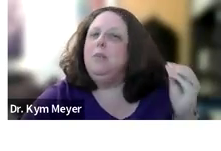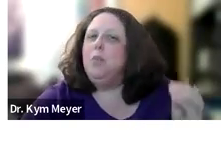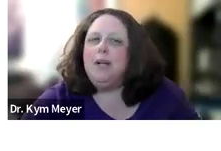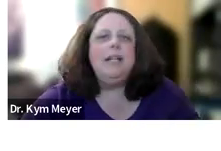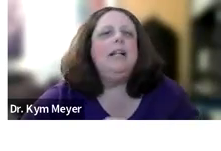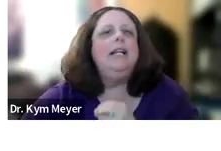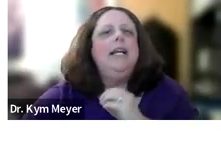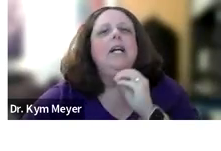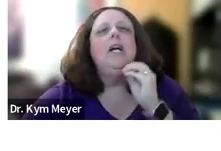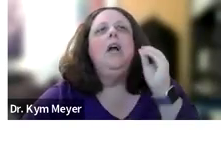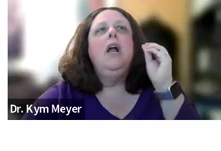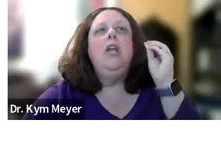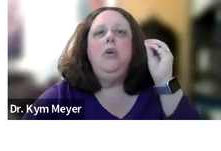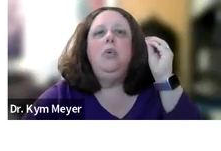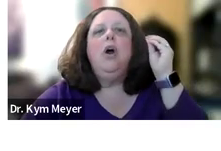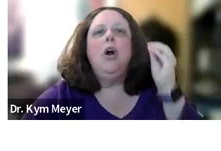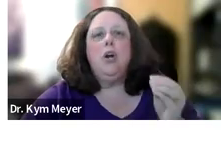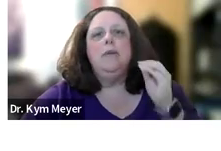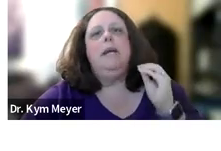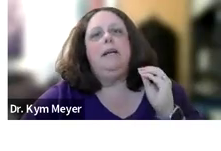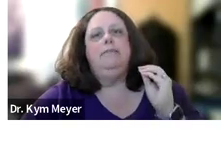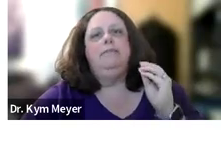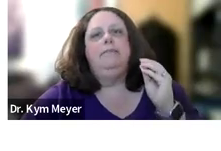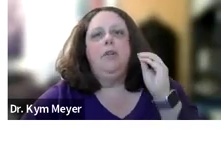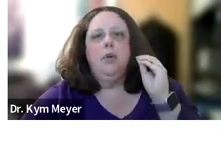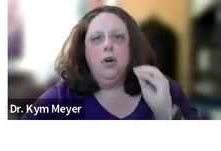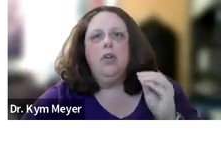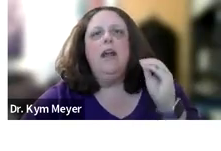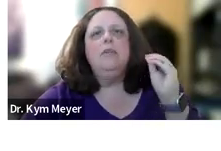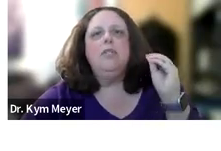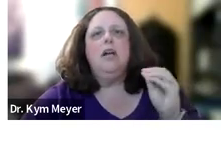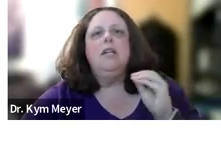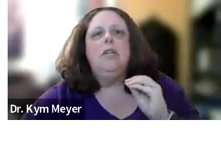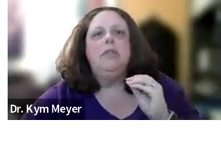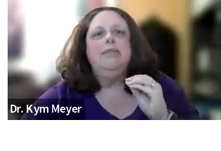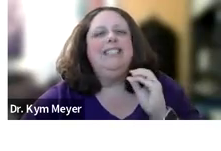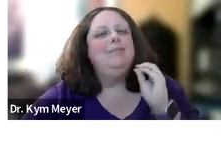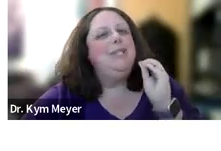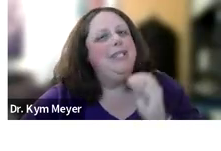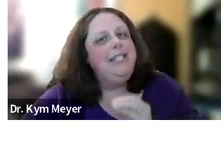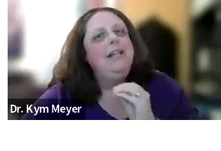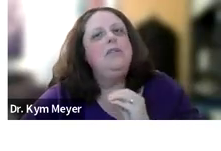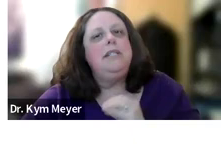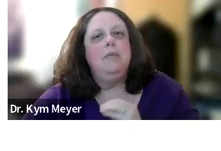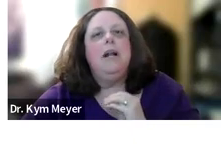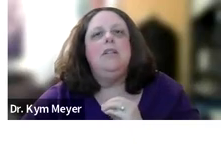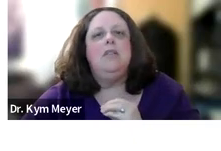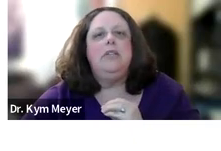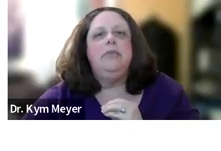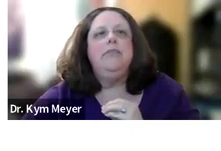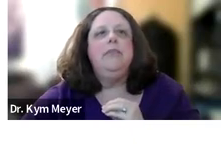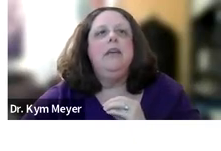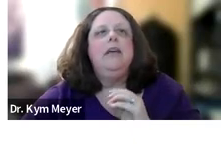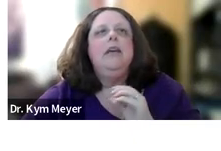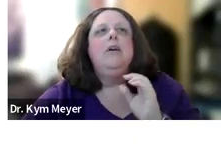it wasn't clear, you heard me. You heard that I was talking to you, but you didn't understand what I